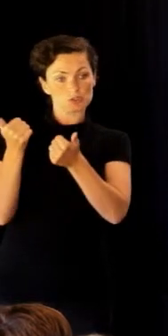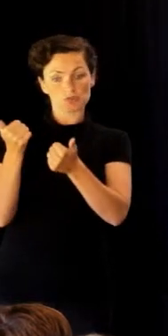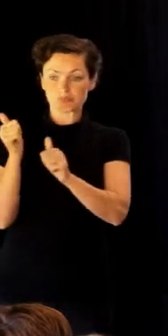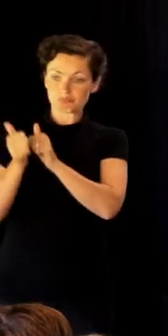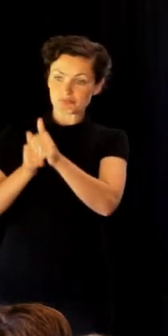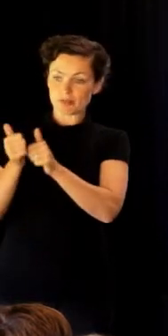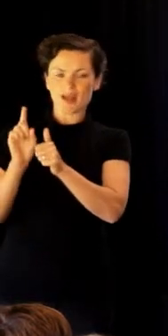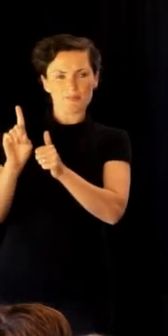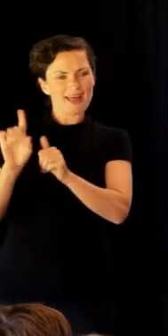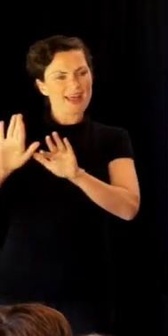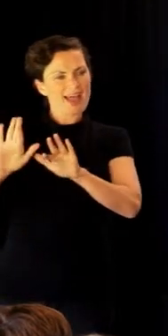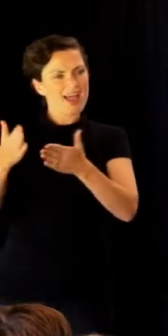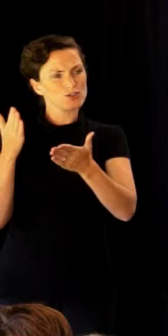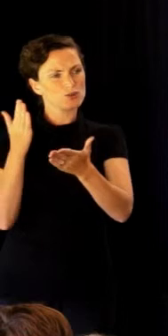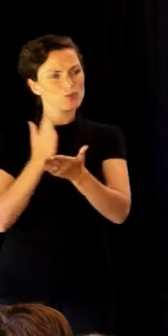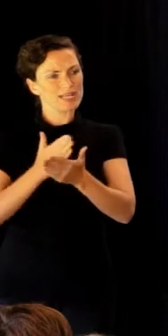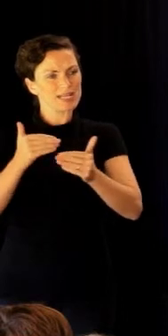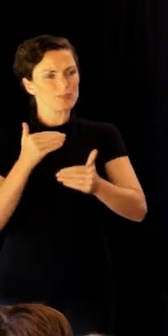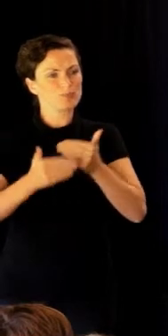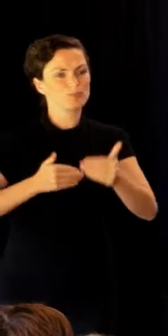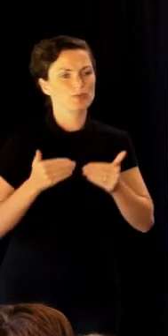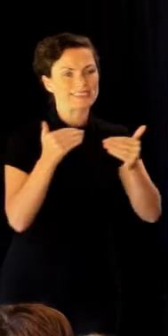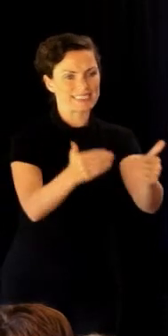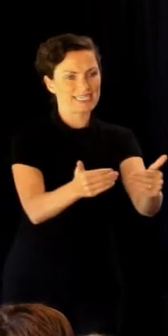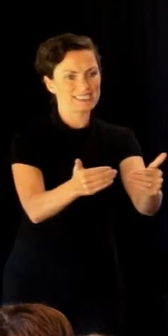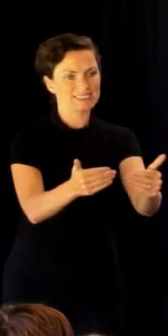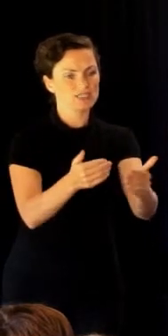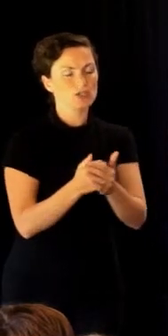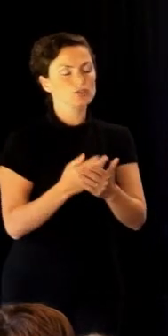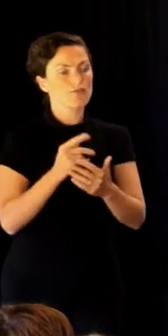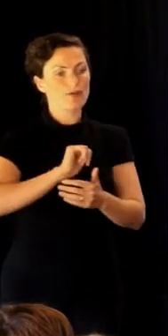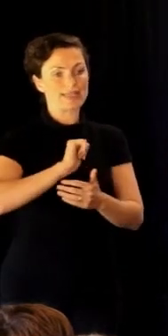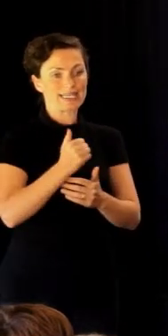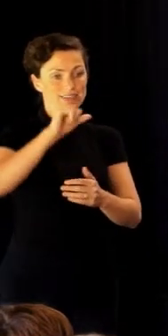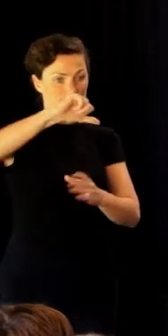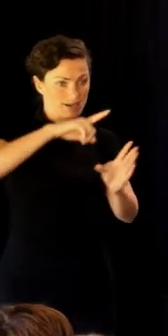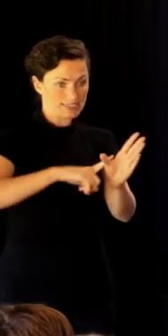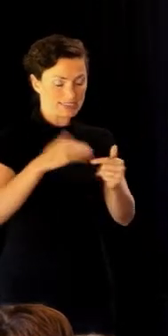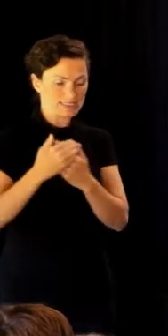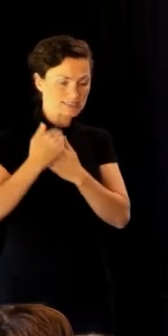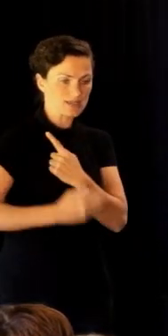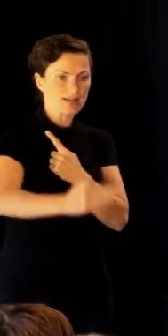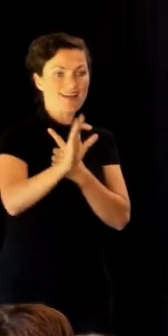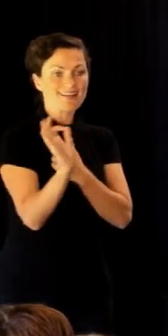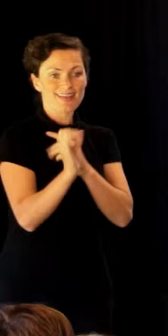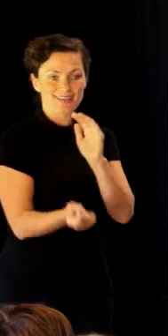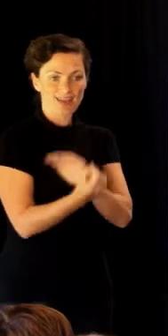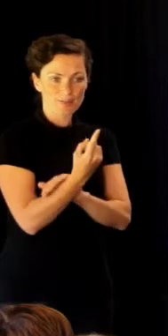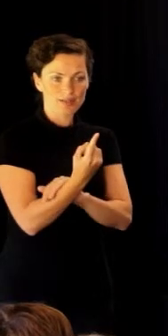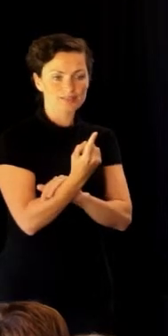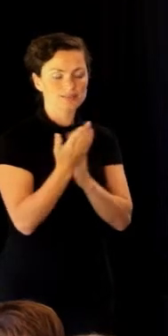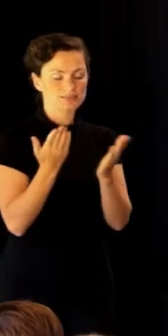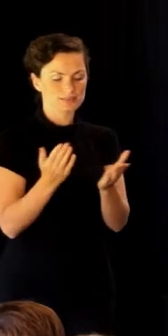that decision, but how do you actually proceed and do that? So for the next nine years, absolutely nothing happened.